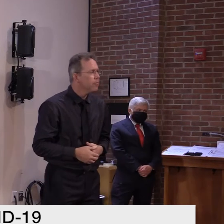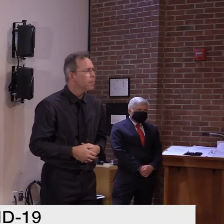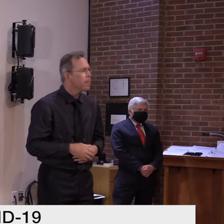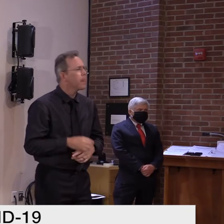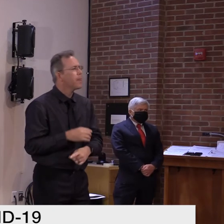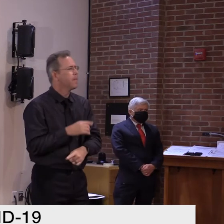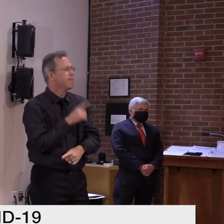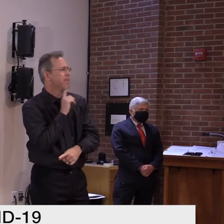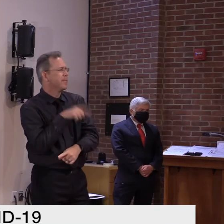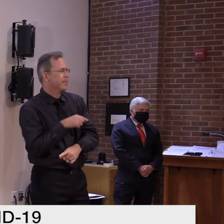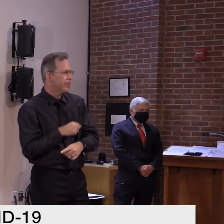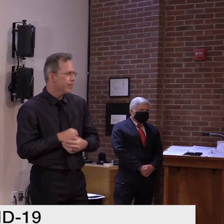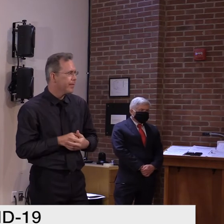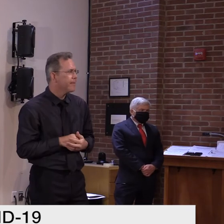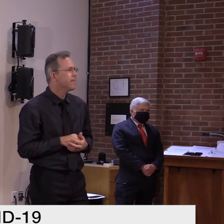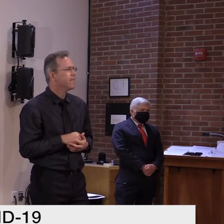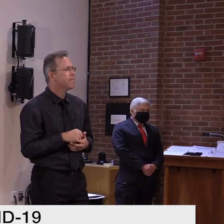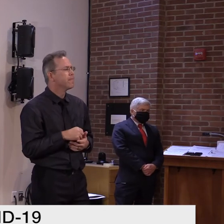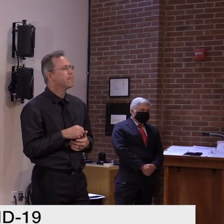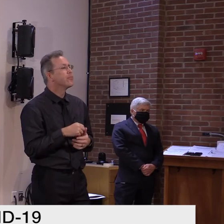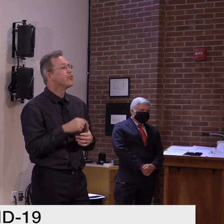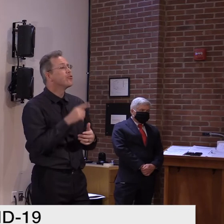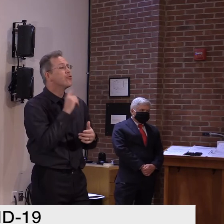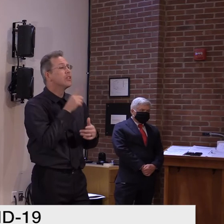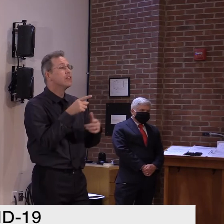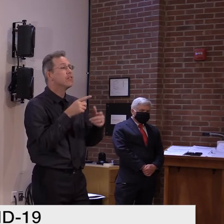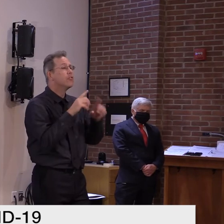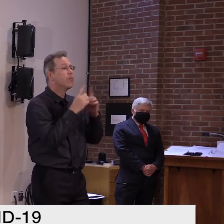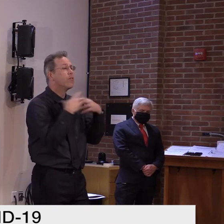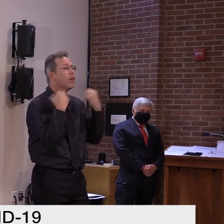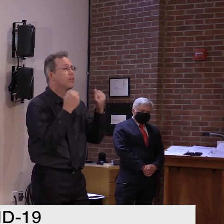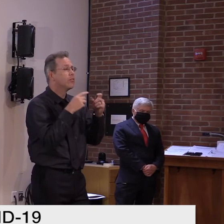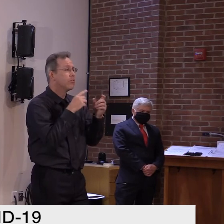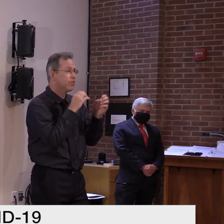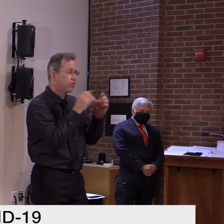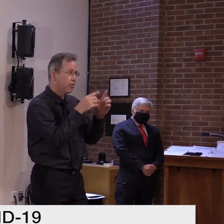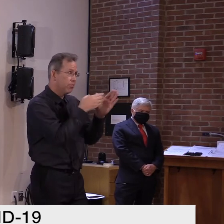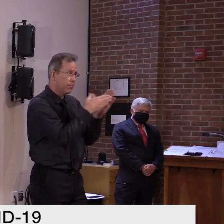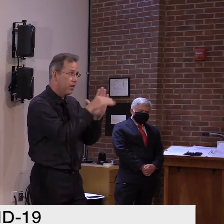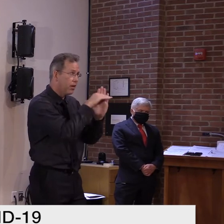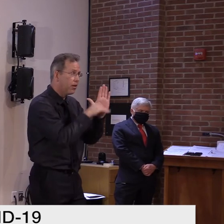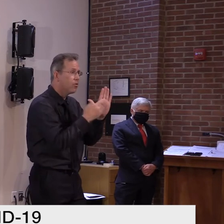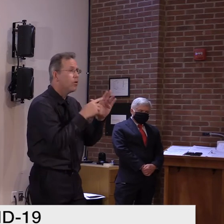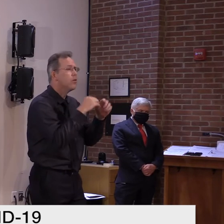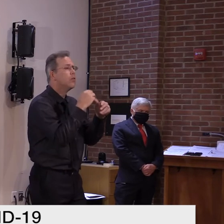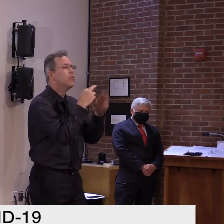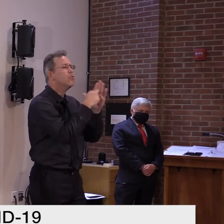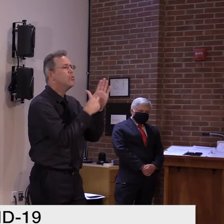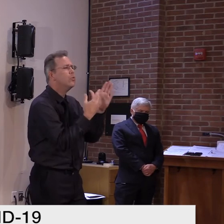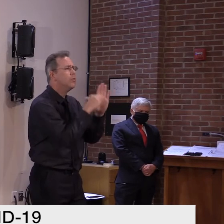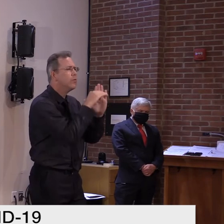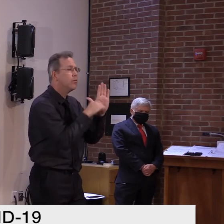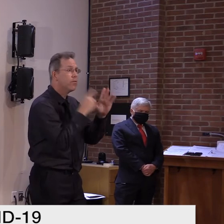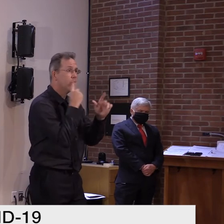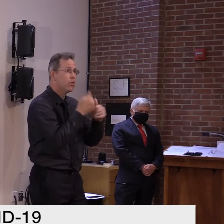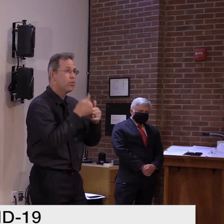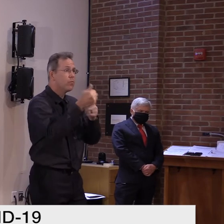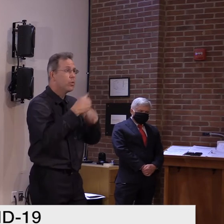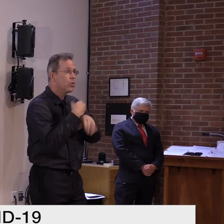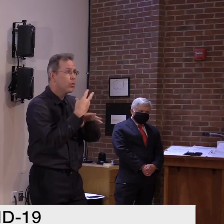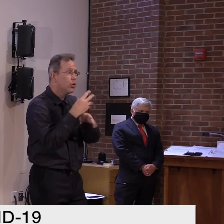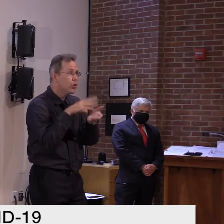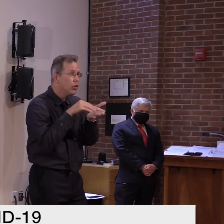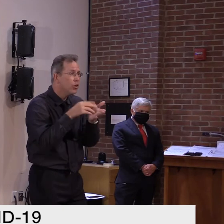But would it make it easier for teachers, that way they can plan remote classes and not have to balance those learning remotely and in person?